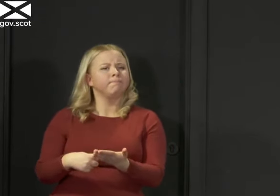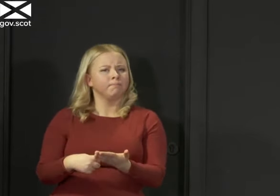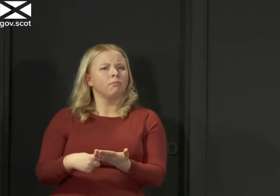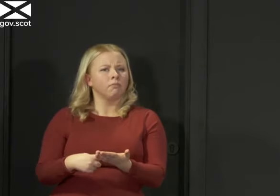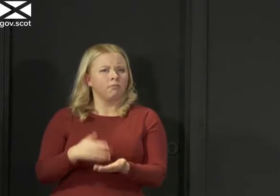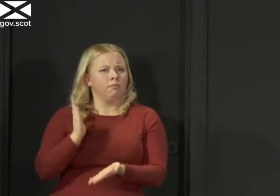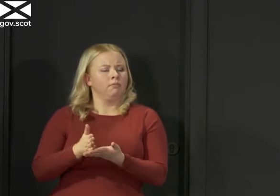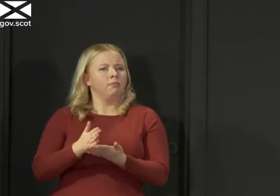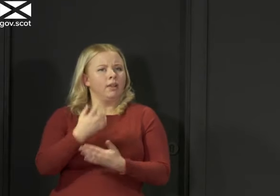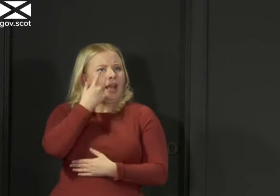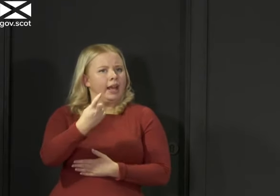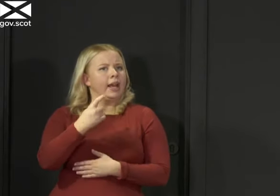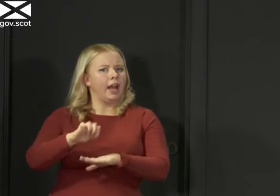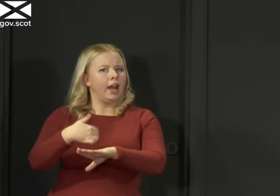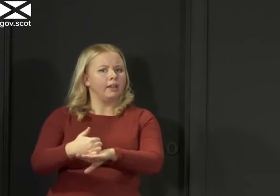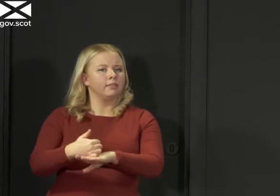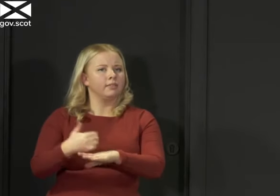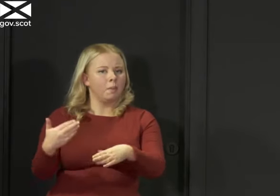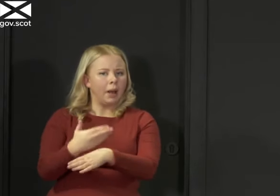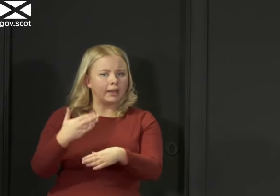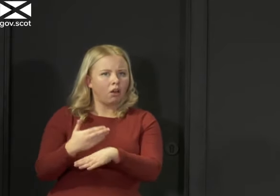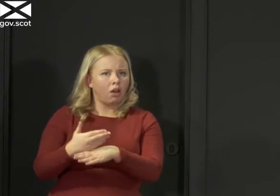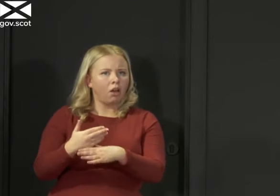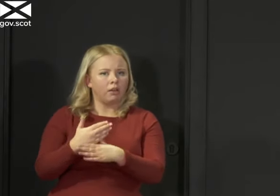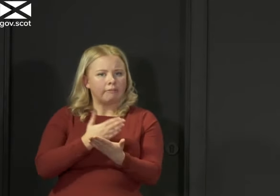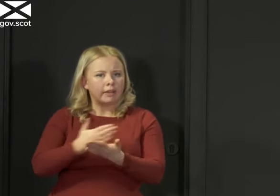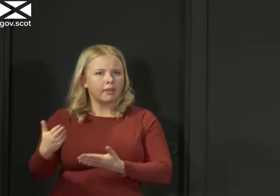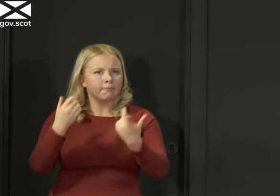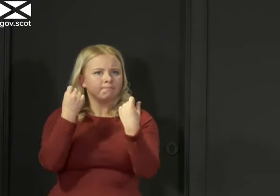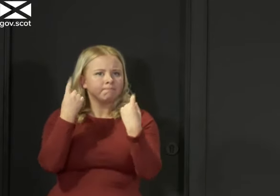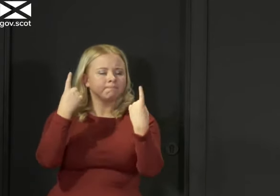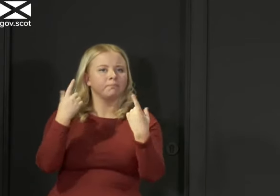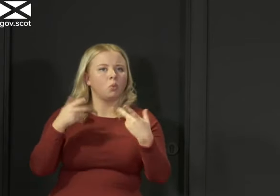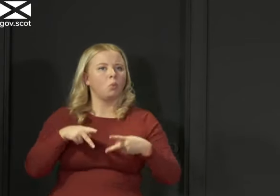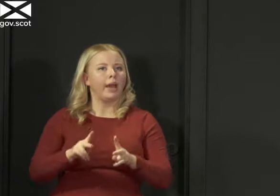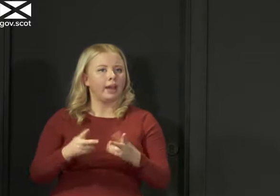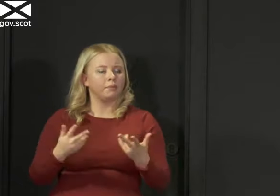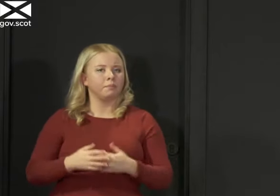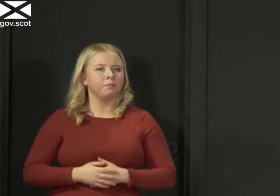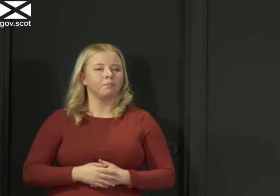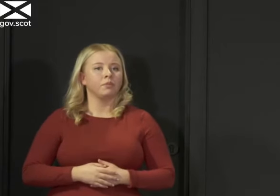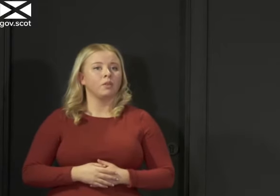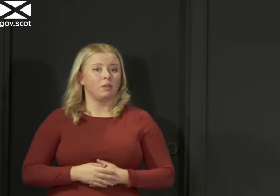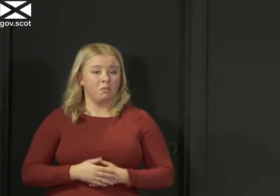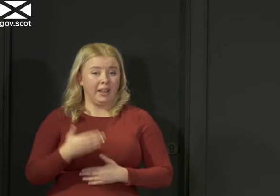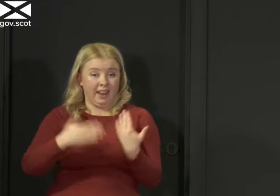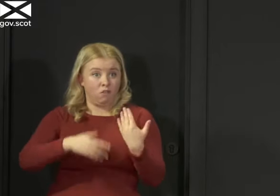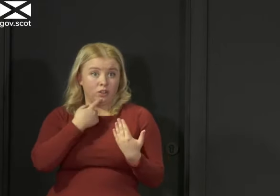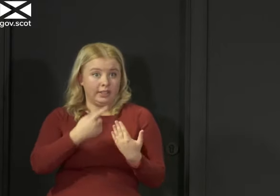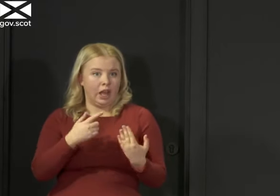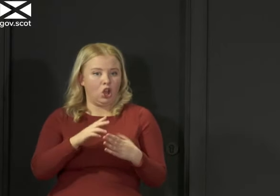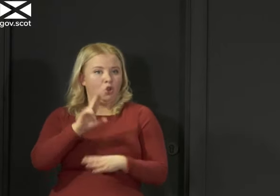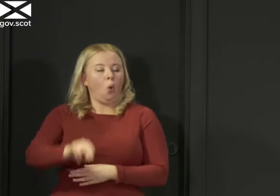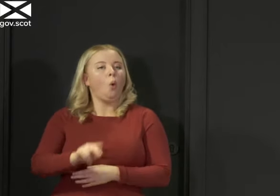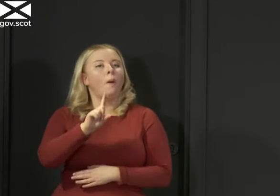implemented in a practical and clearly understandable way. So we don't rule that out, although we are not